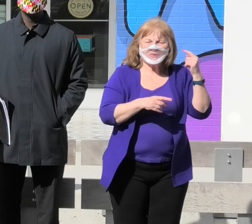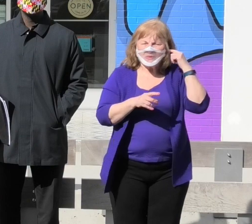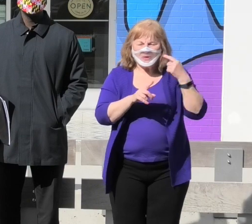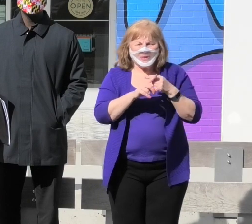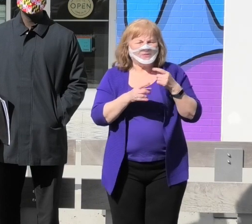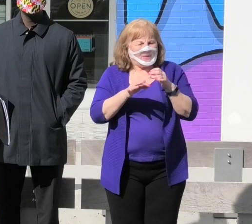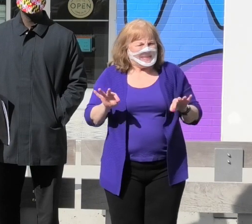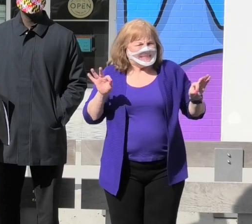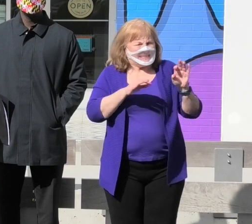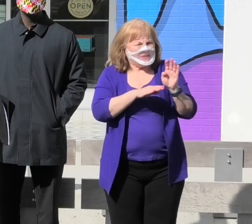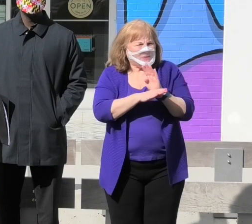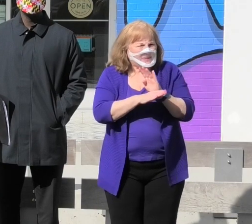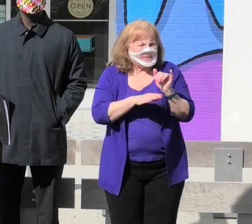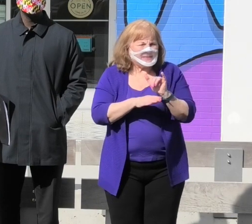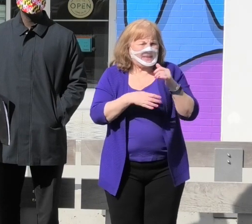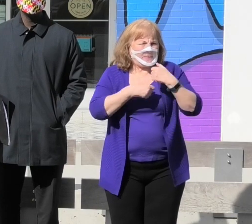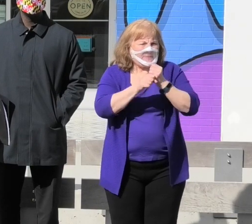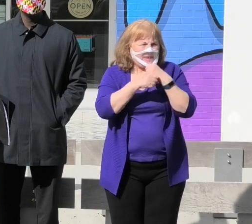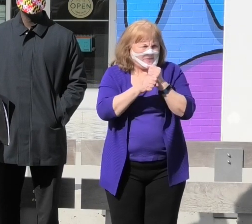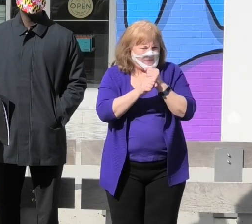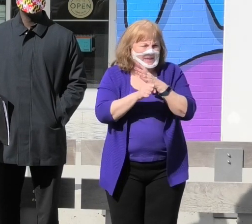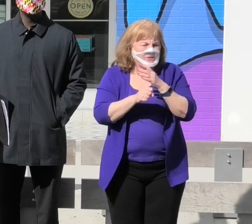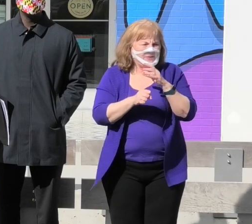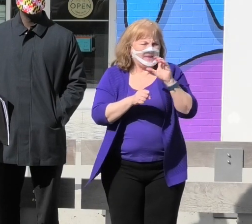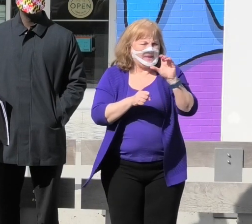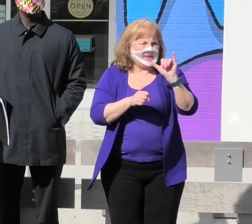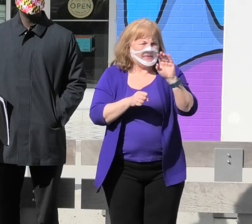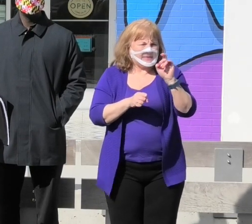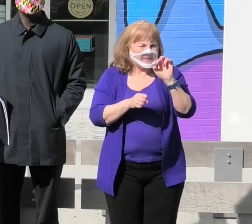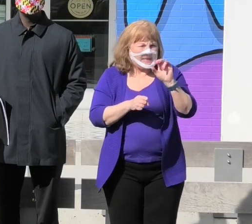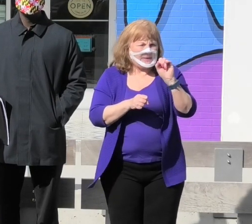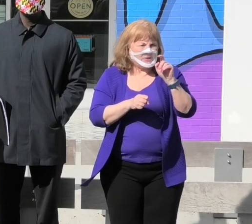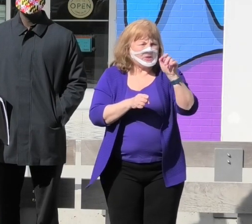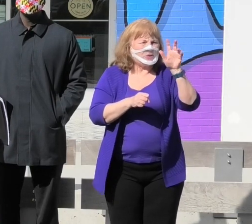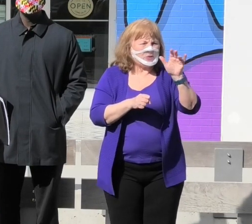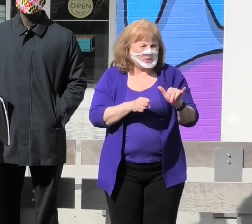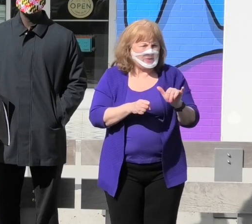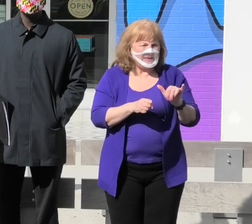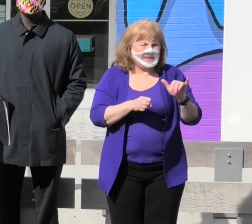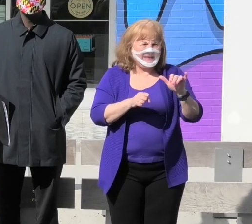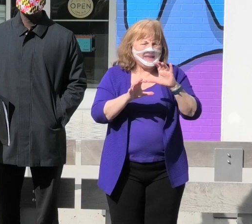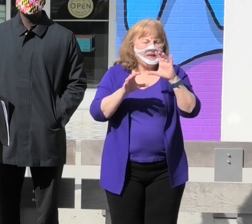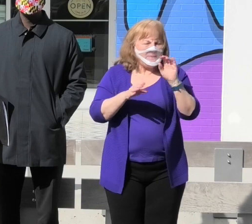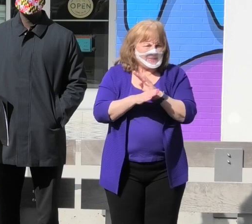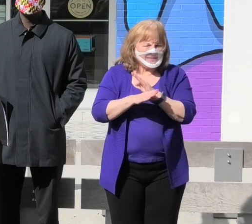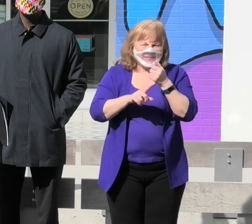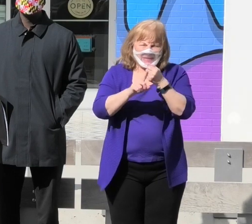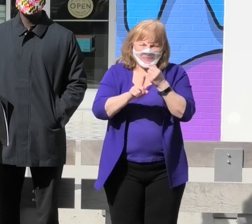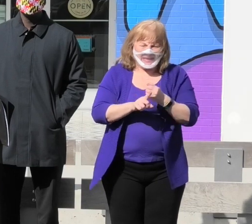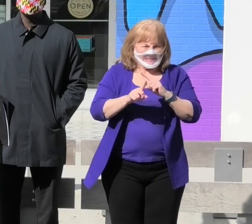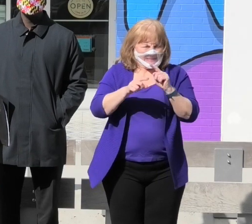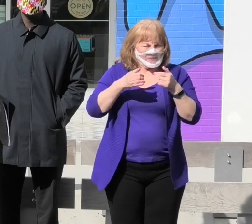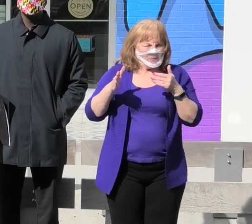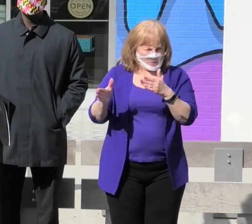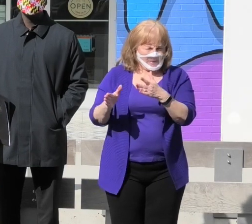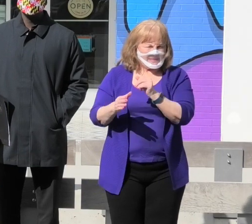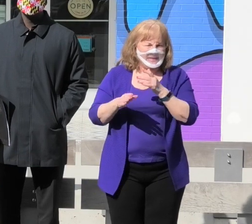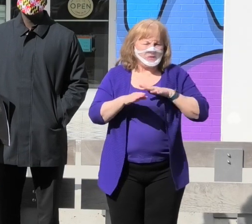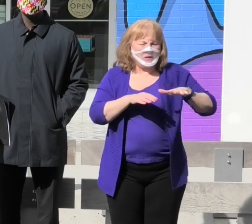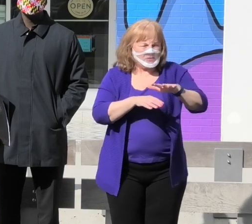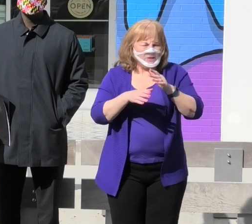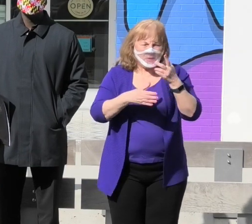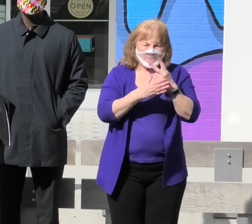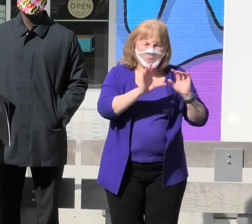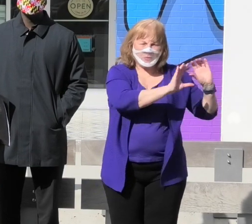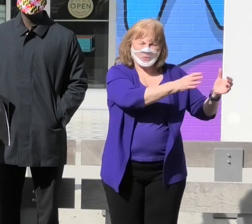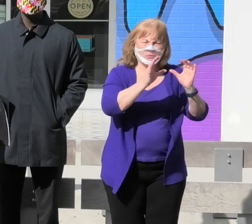from essential businesses such as manufacturing and cybersecurity, firms that were impacted in different ways, and across both